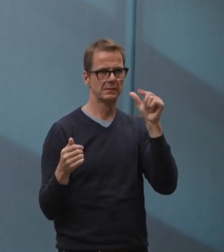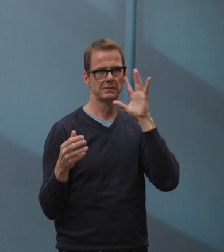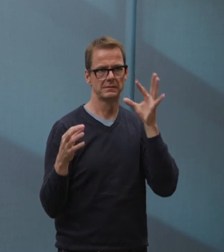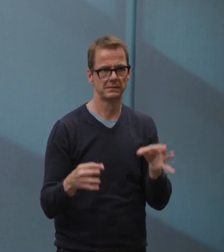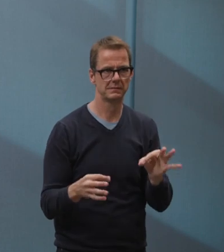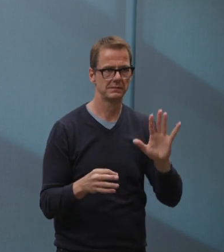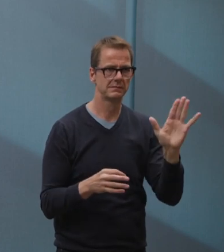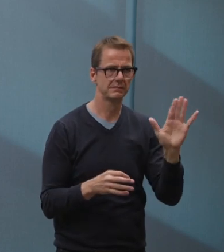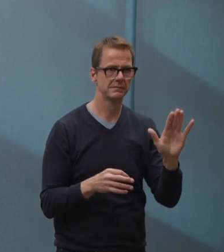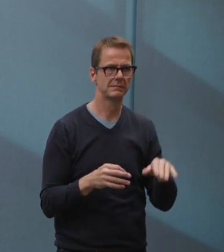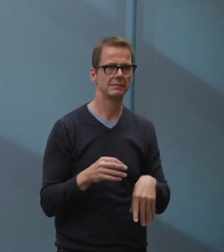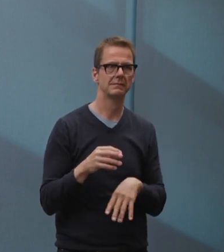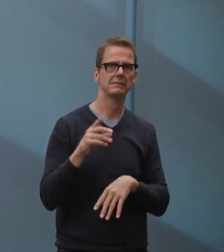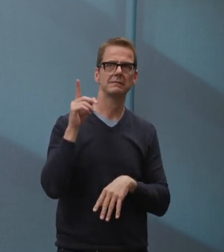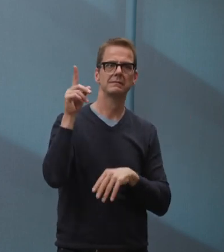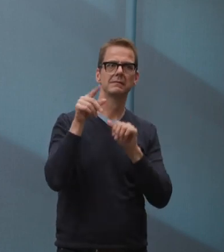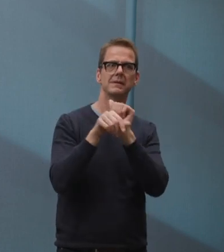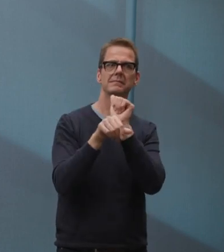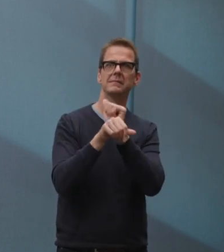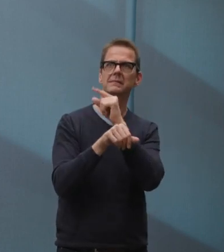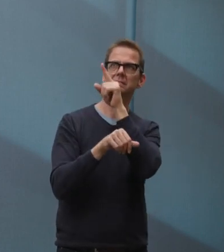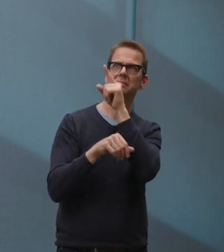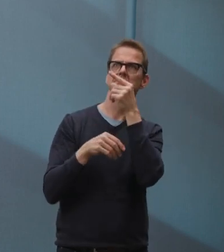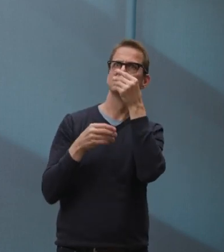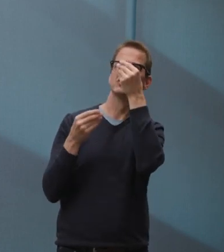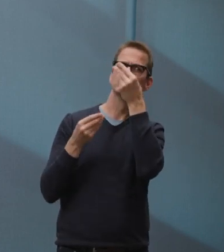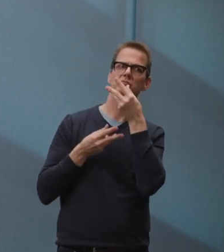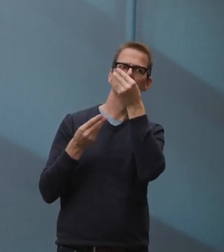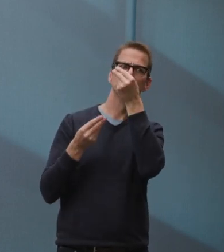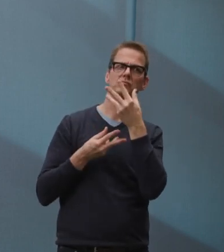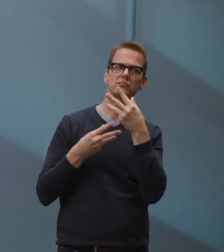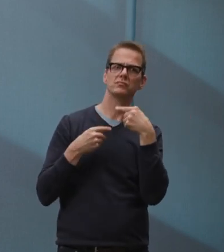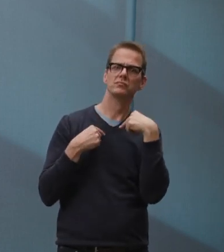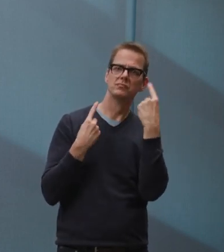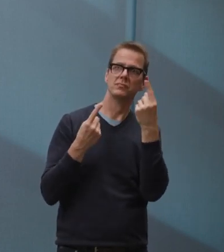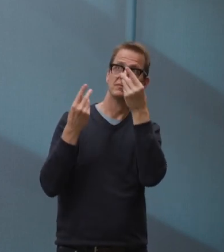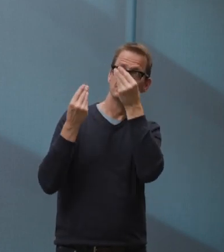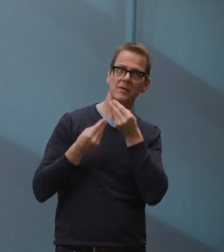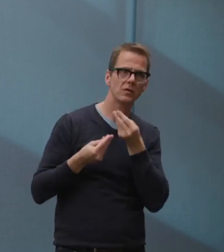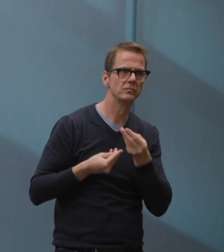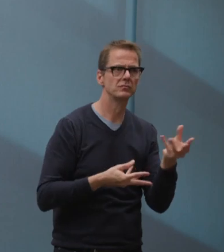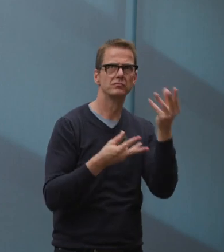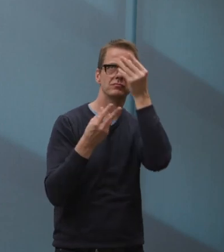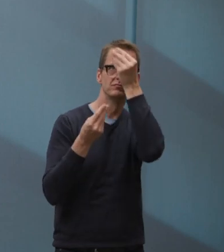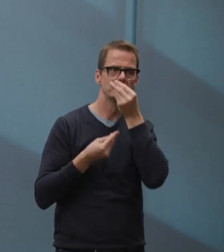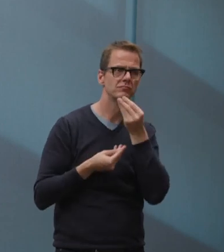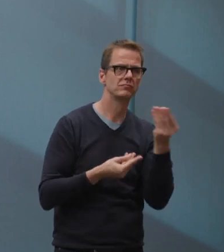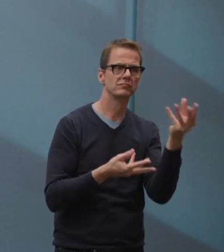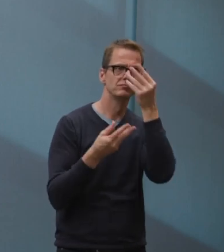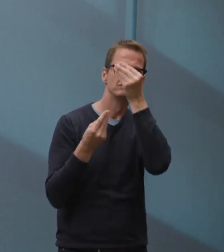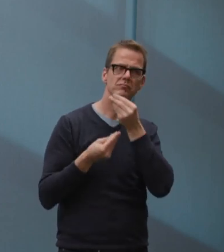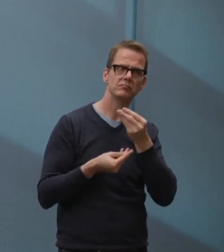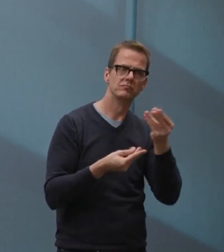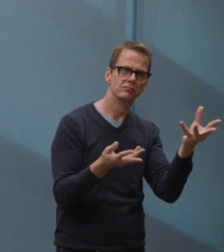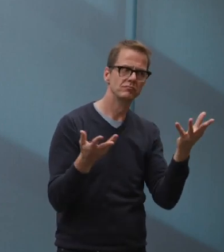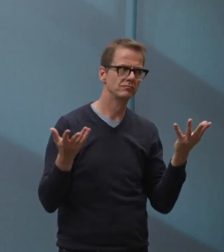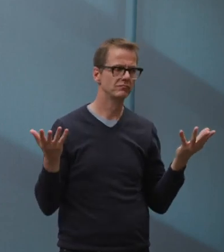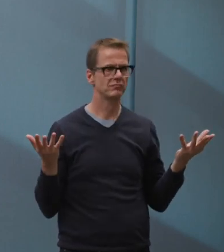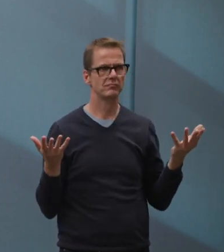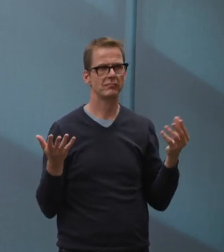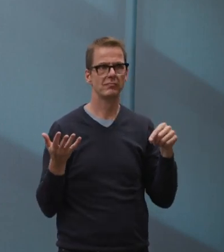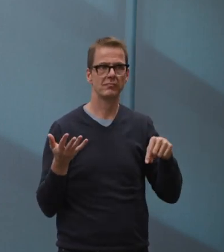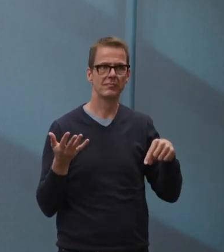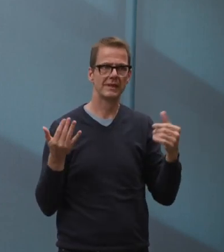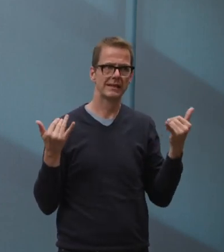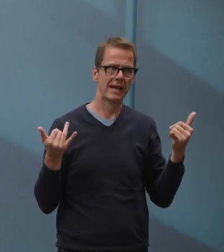information, data and guidelines. We need them to do that very urgently in this case so that